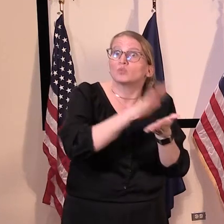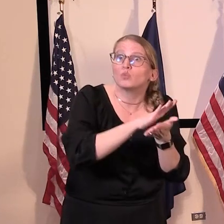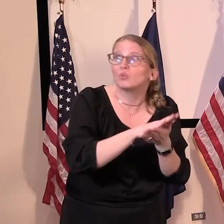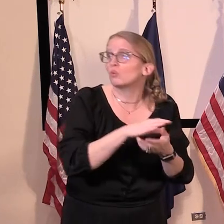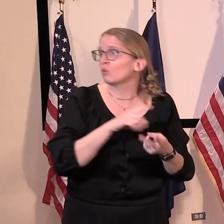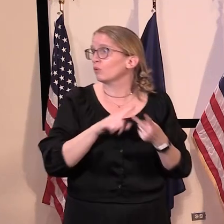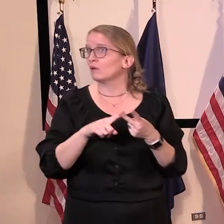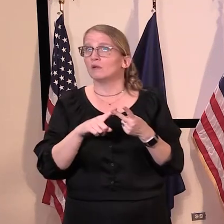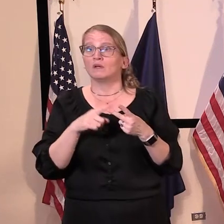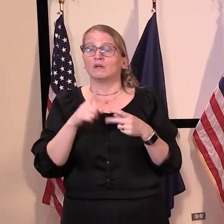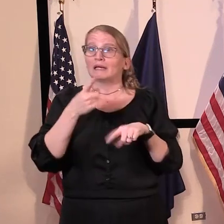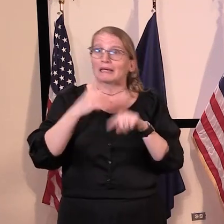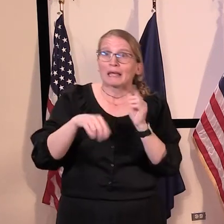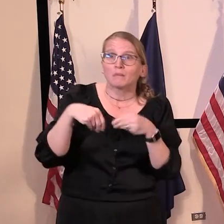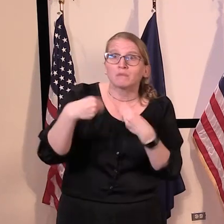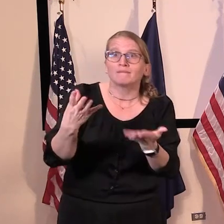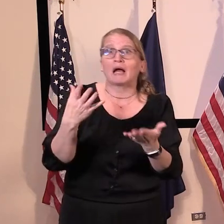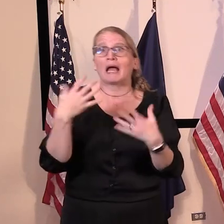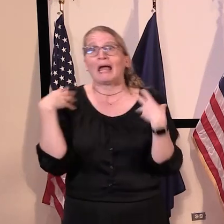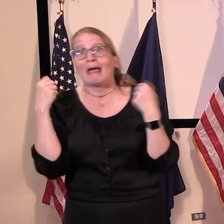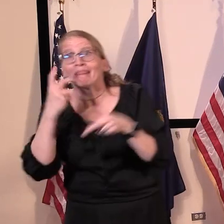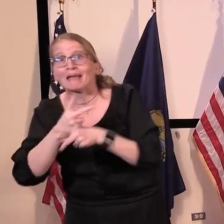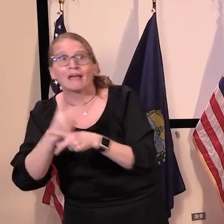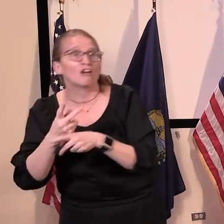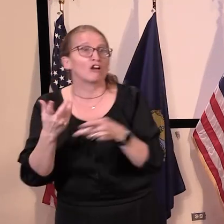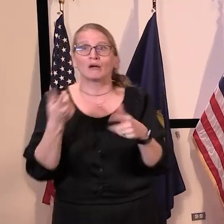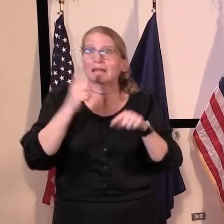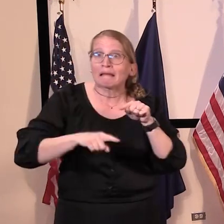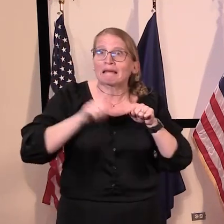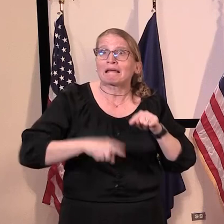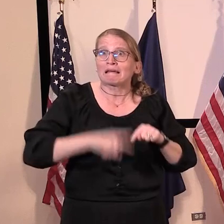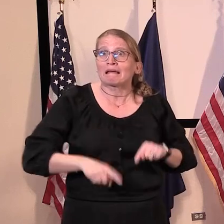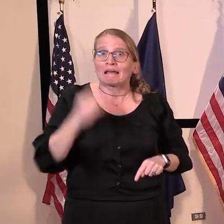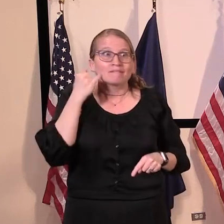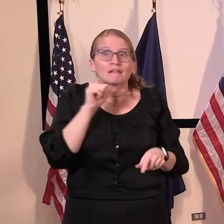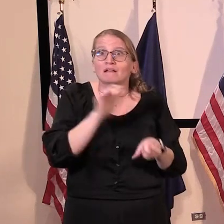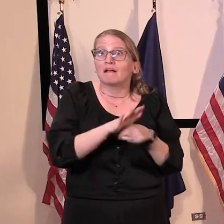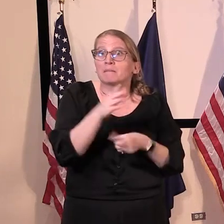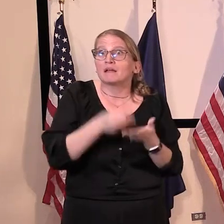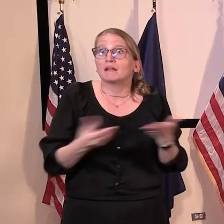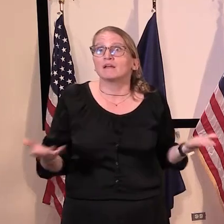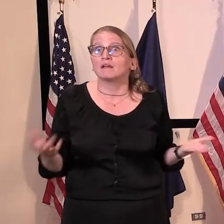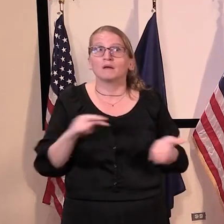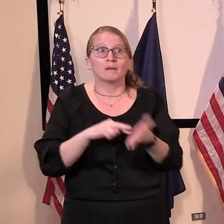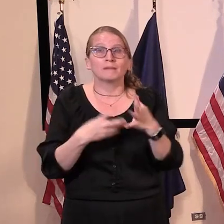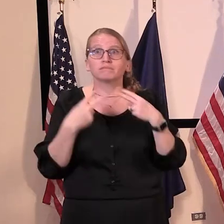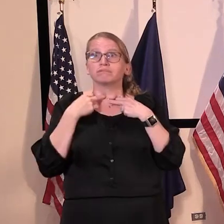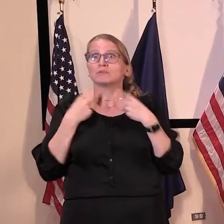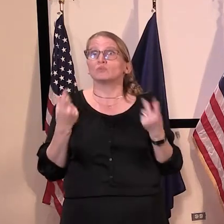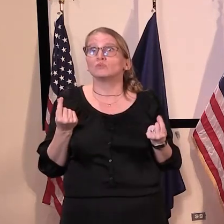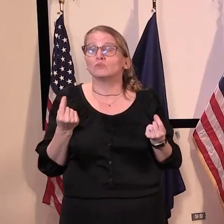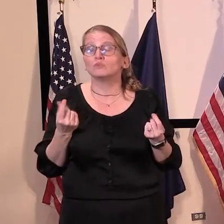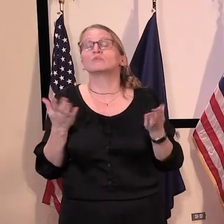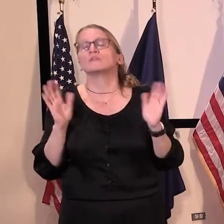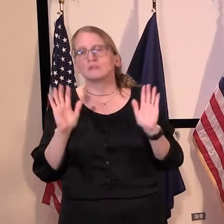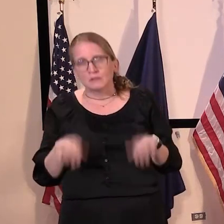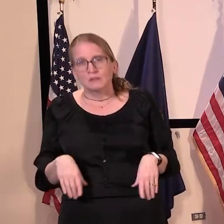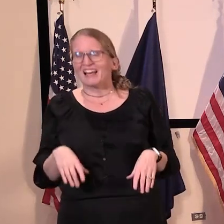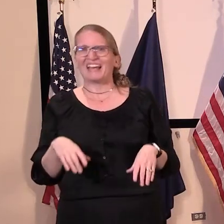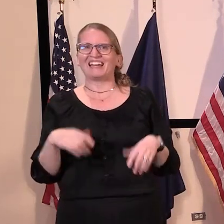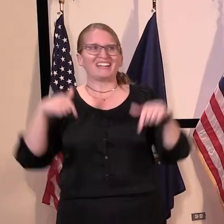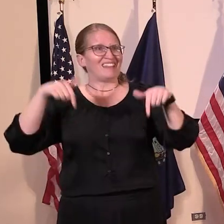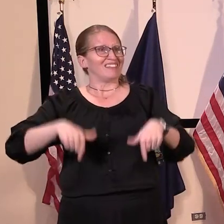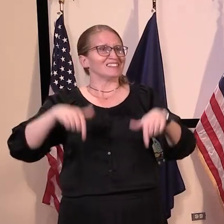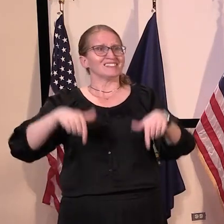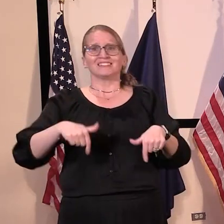provide access to health care the way our citizens need it? And this event was not the result of any